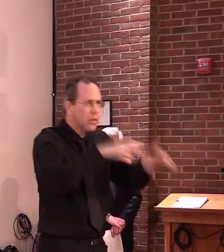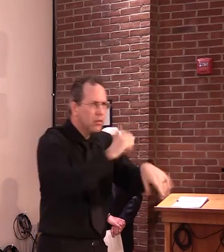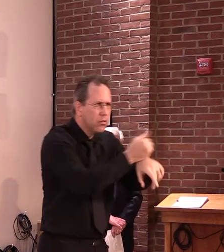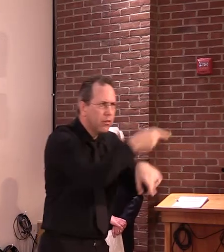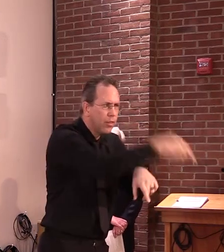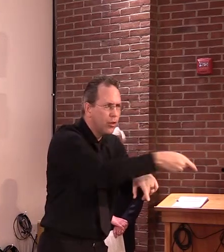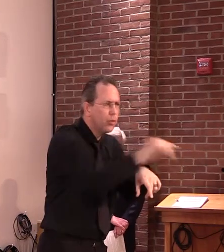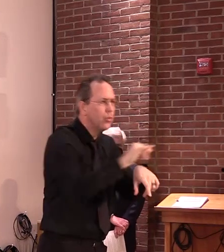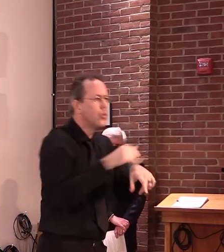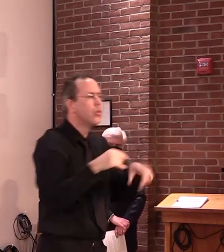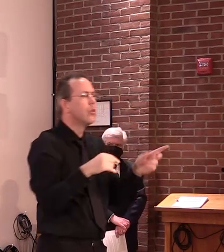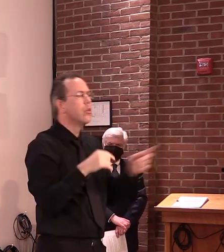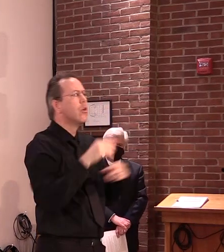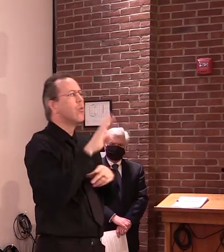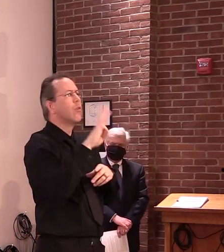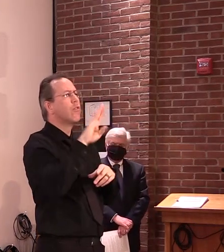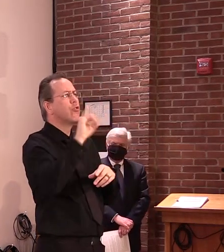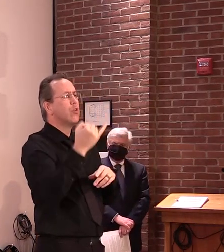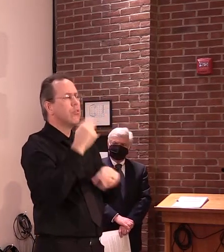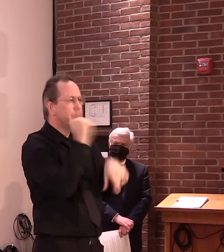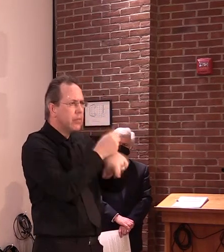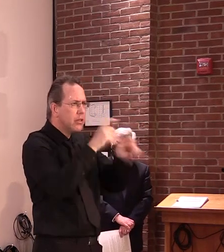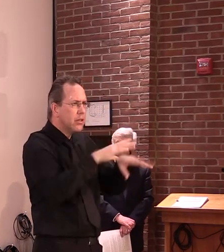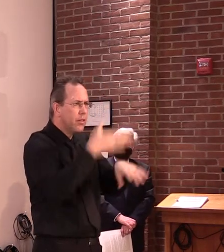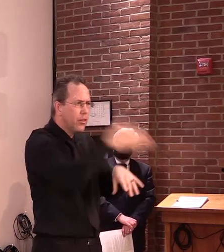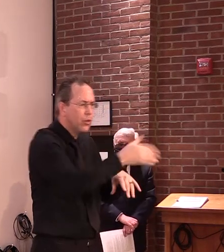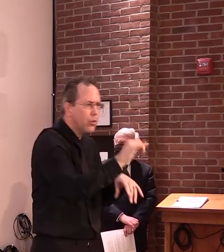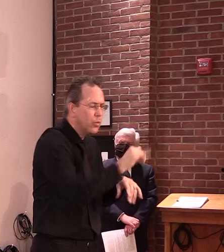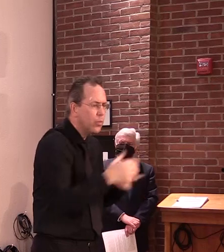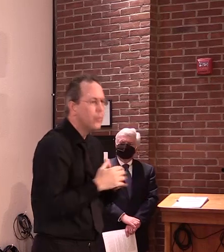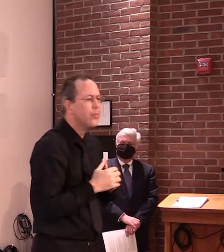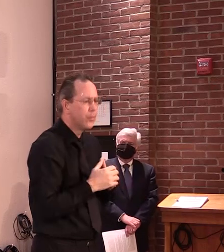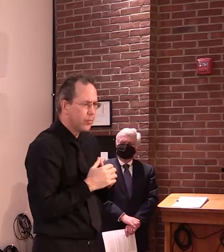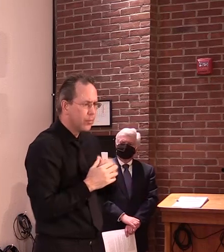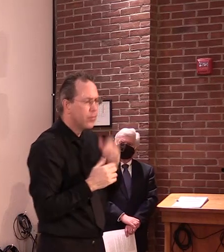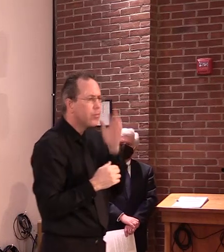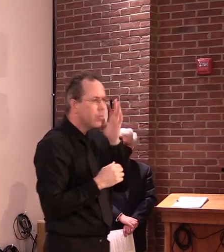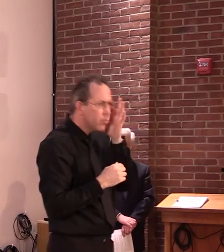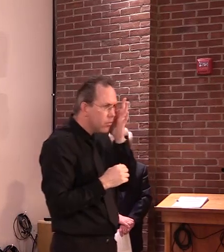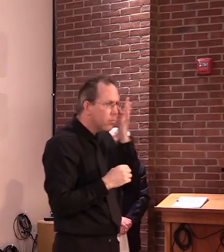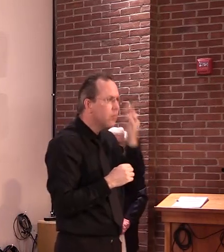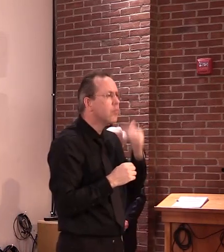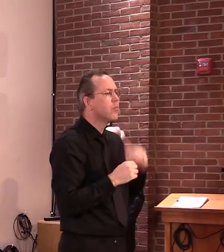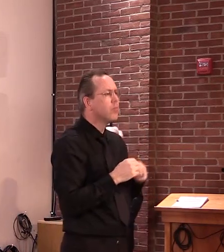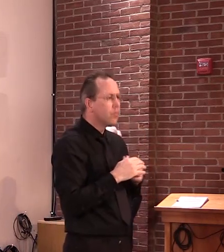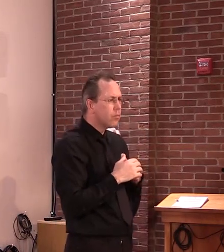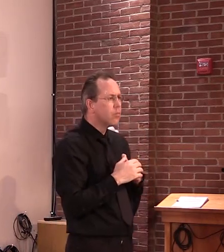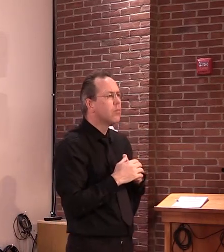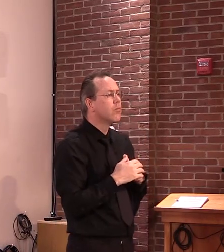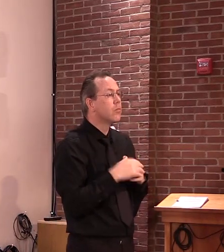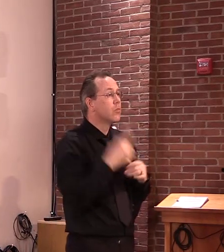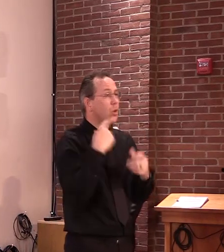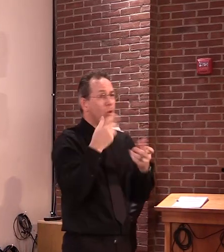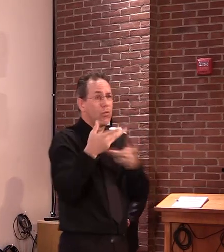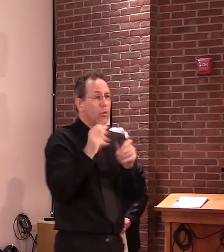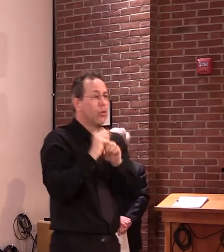Again, staffed by Health Department with help from EMS and Vermont National Guard volunteers.